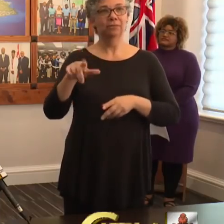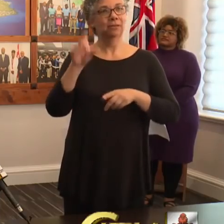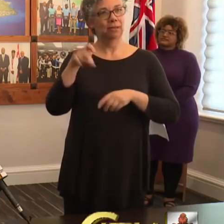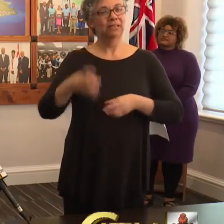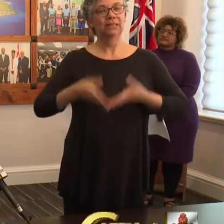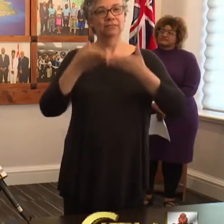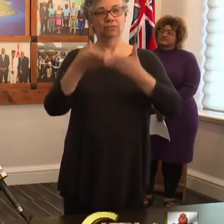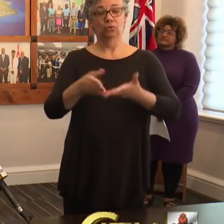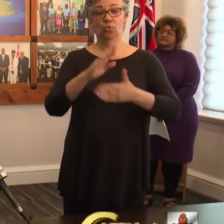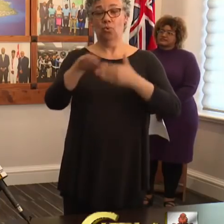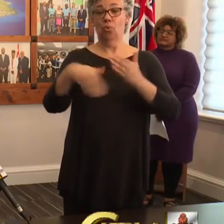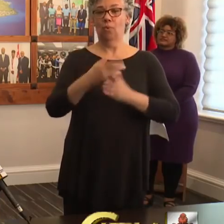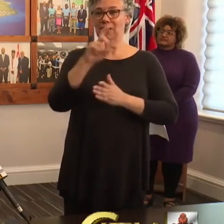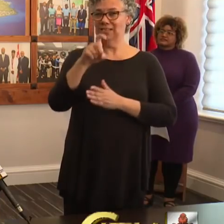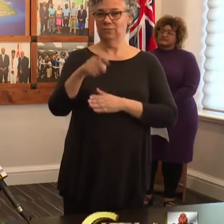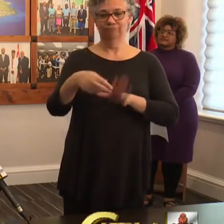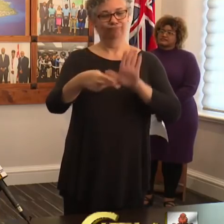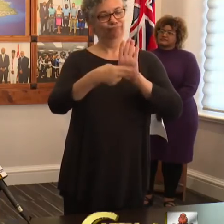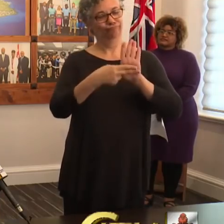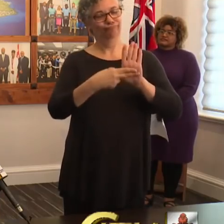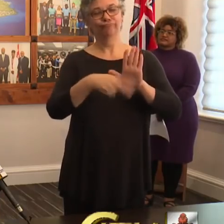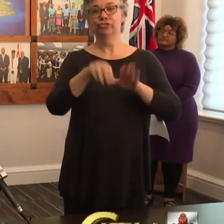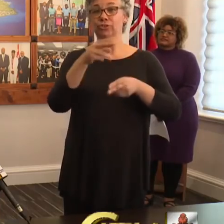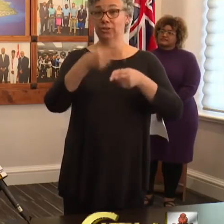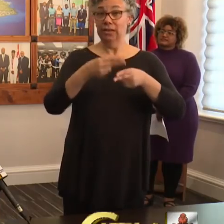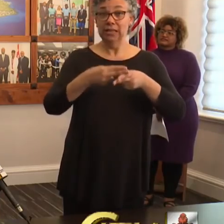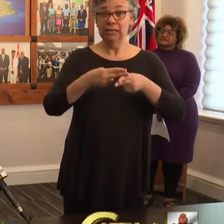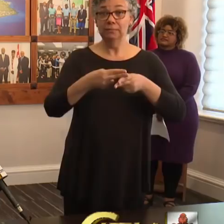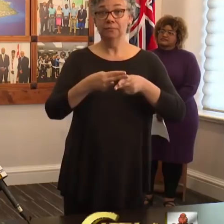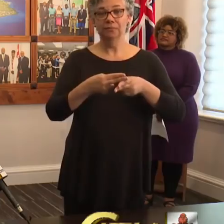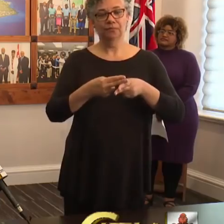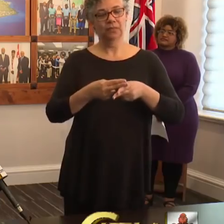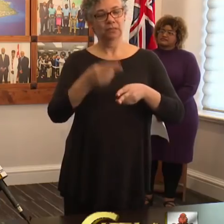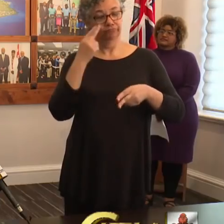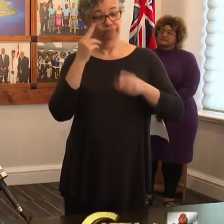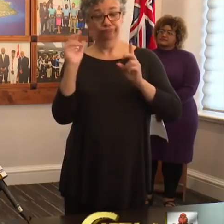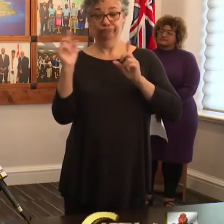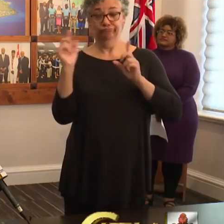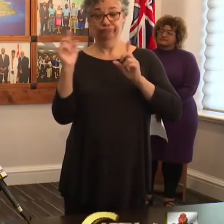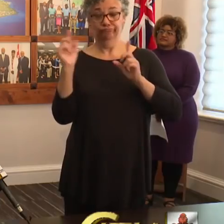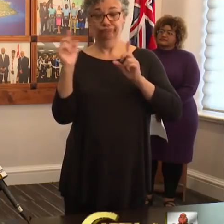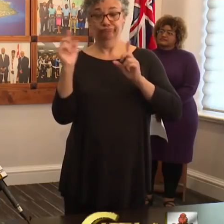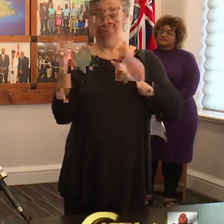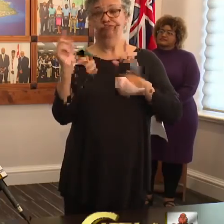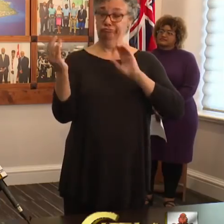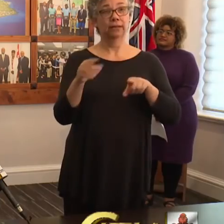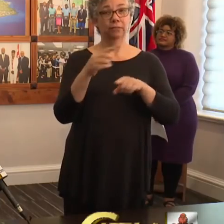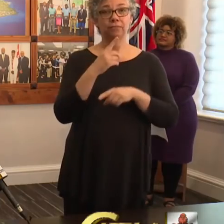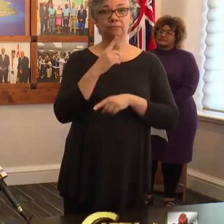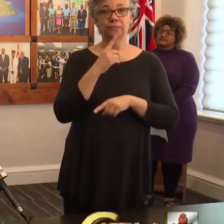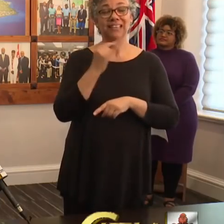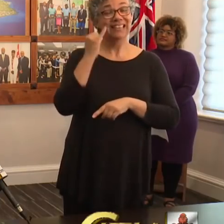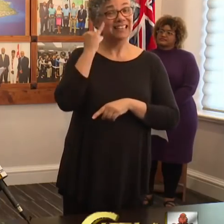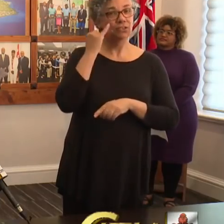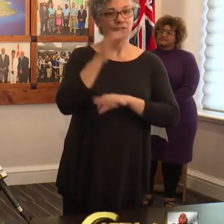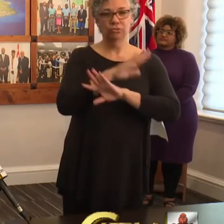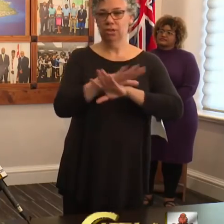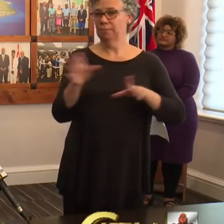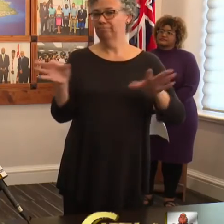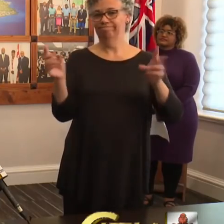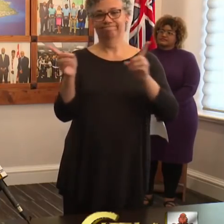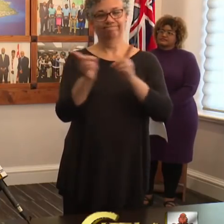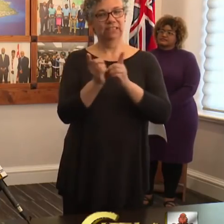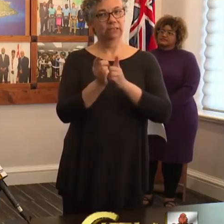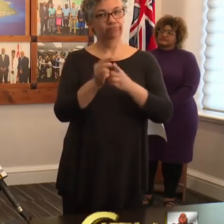have your full name so that your name can be checked and your name can be verified. If you do not meet the criteria,